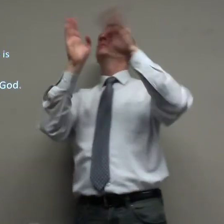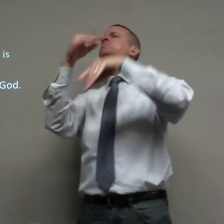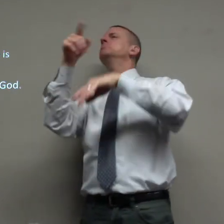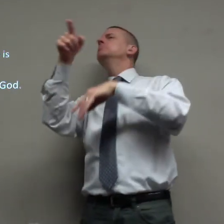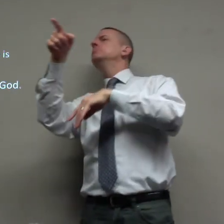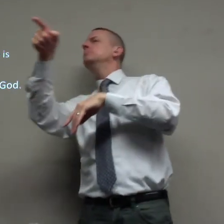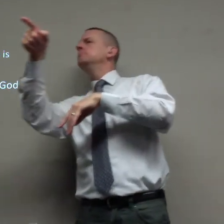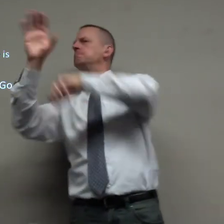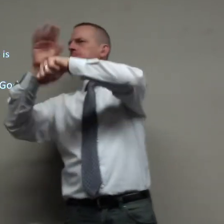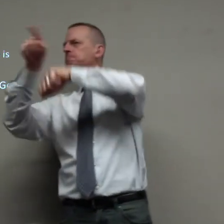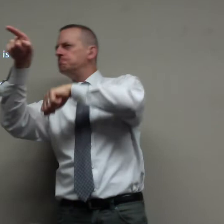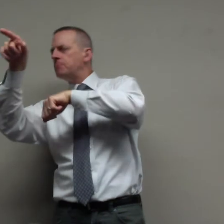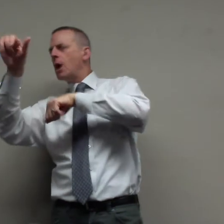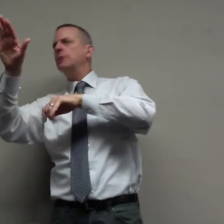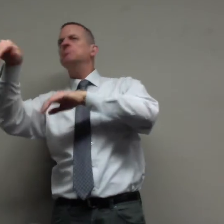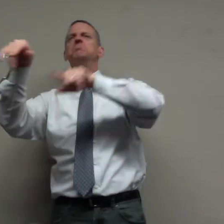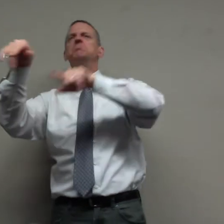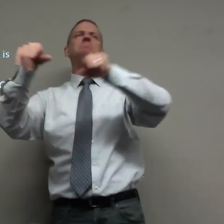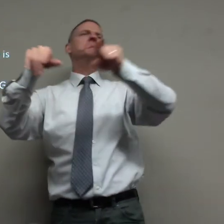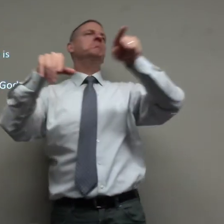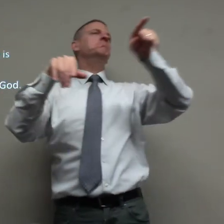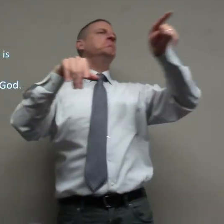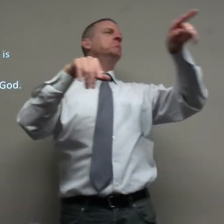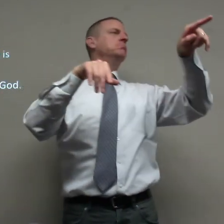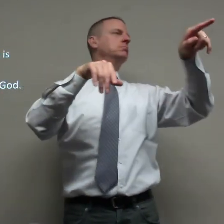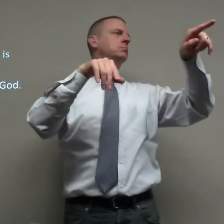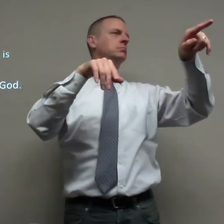they'll go to another one they'll go to another one